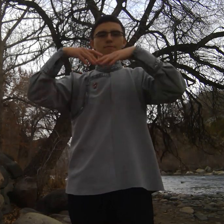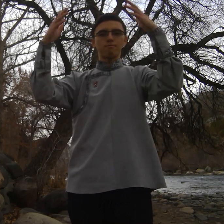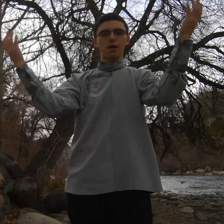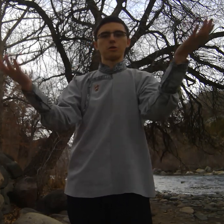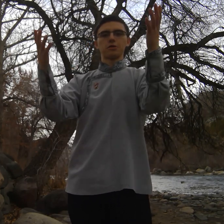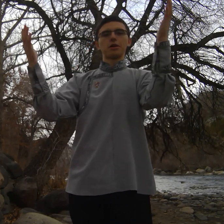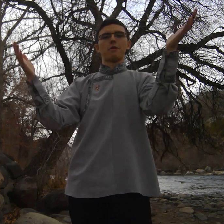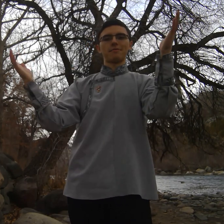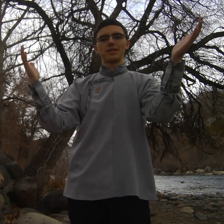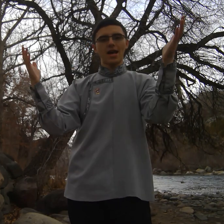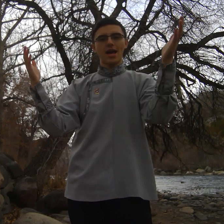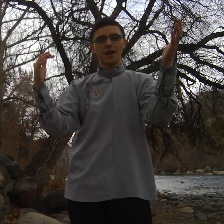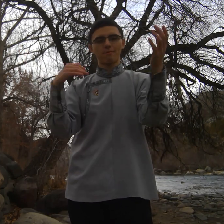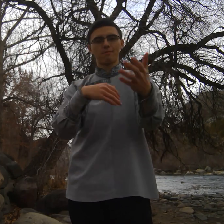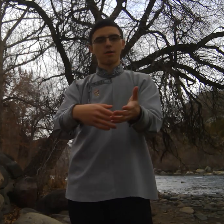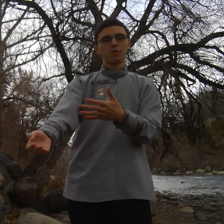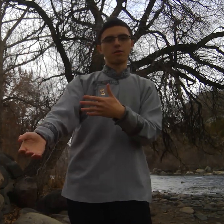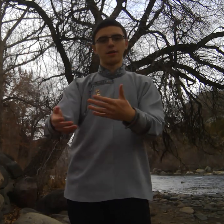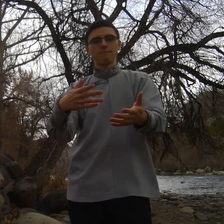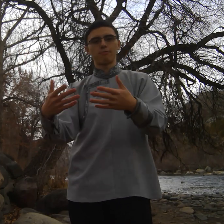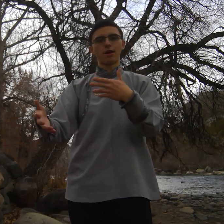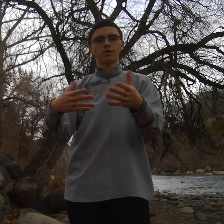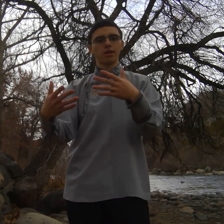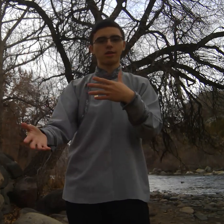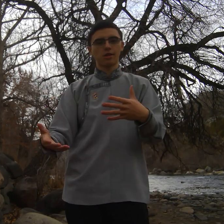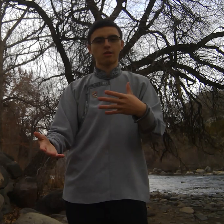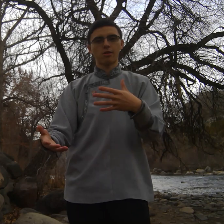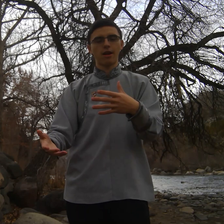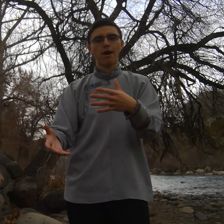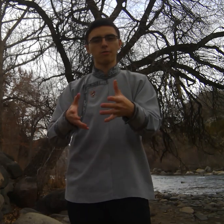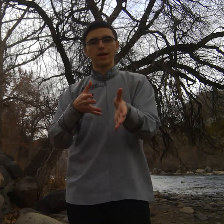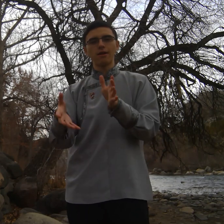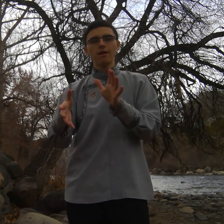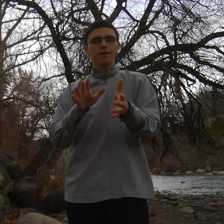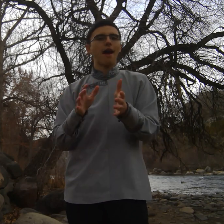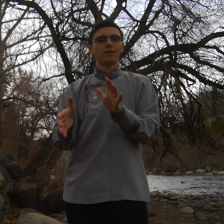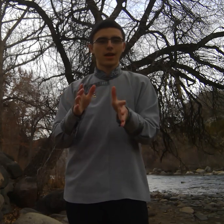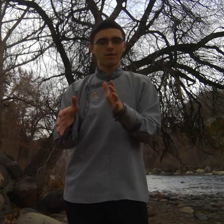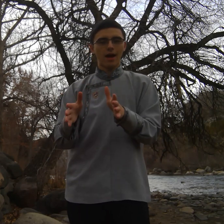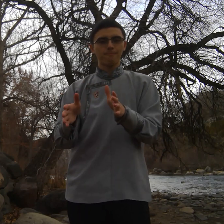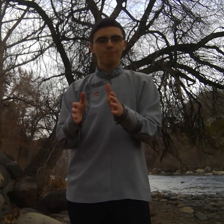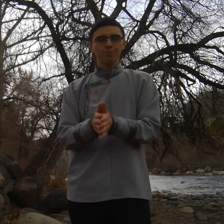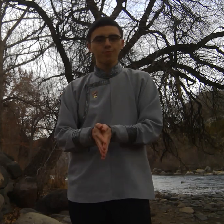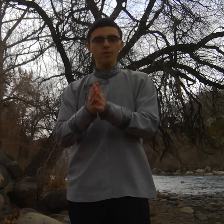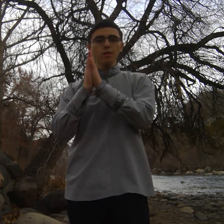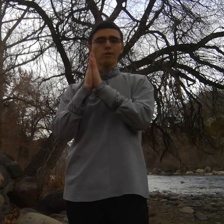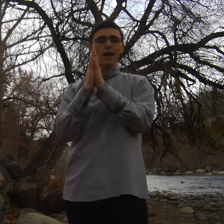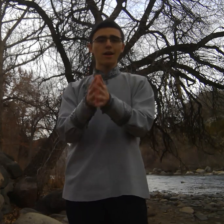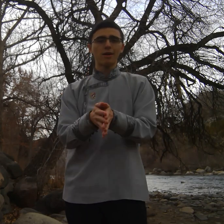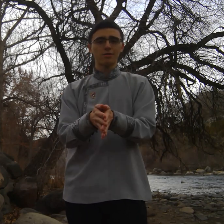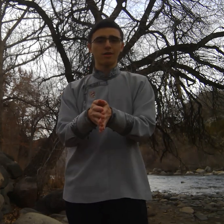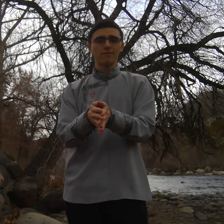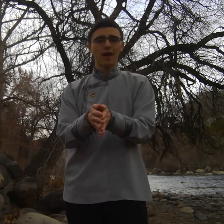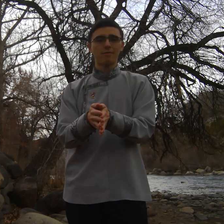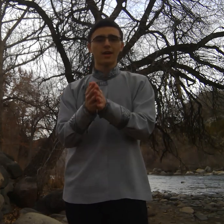Mongolian mom and dad and Mongolian brother and sister and how do we navigate that so I had a Mongolian family